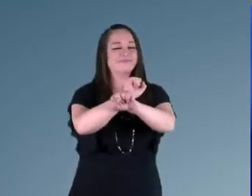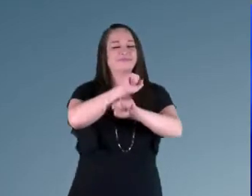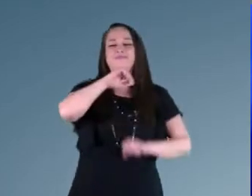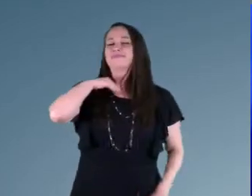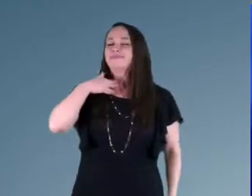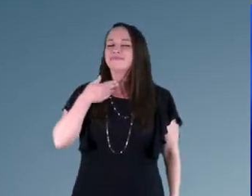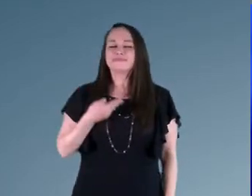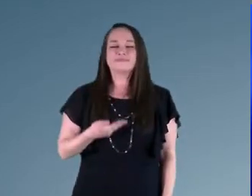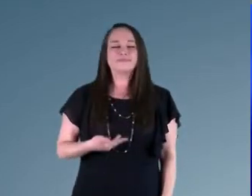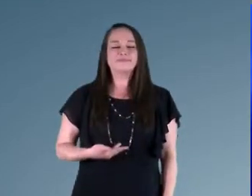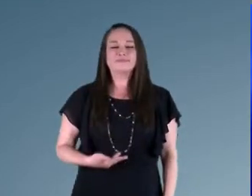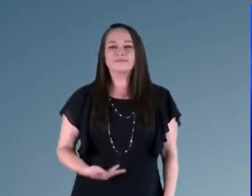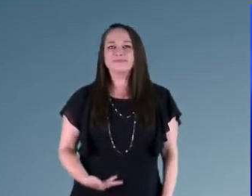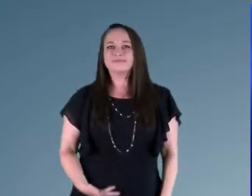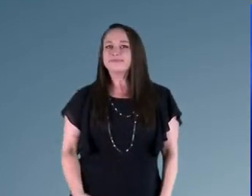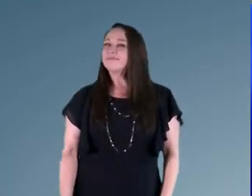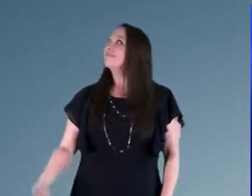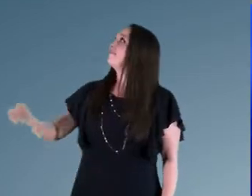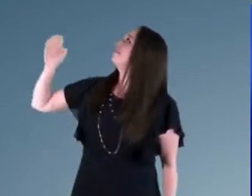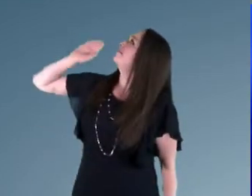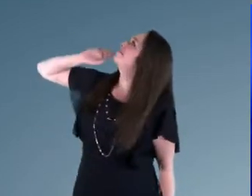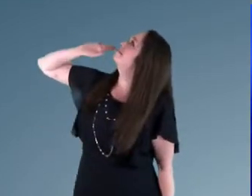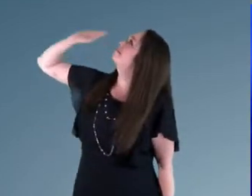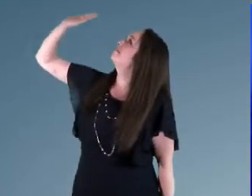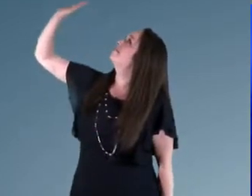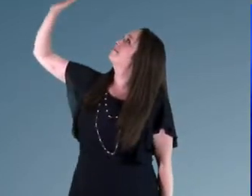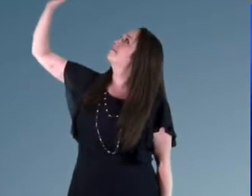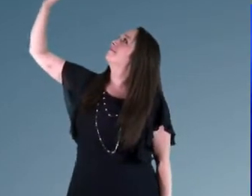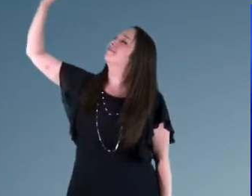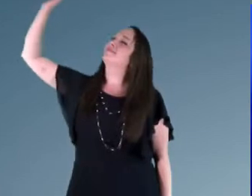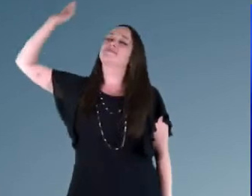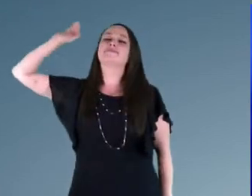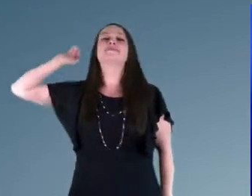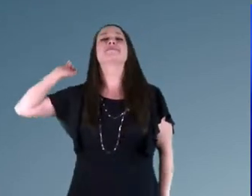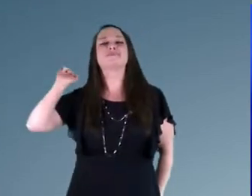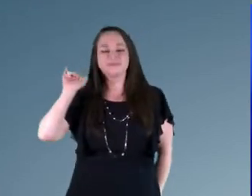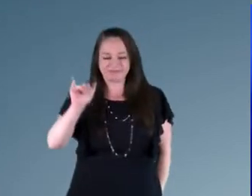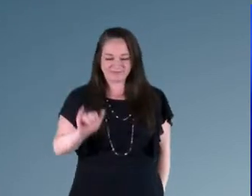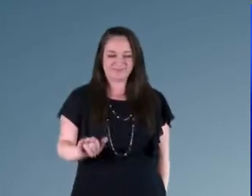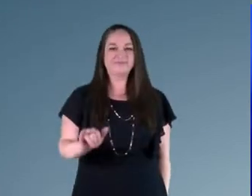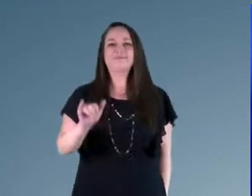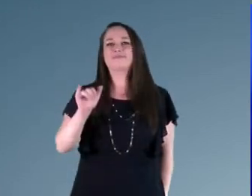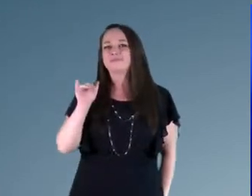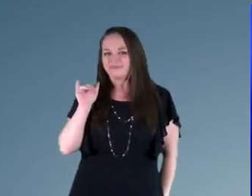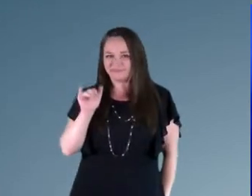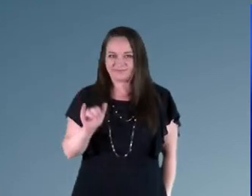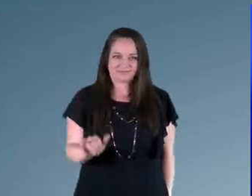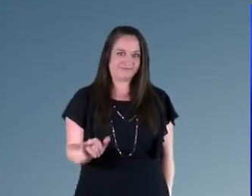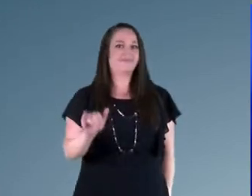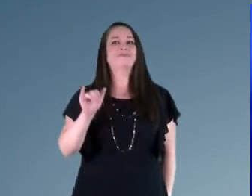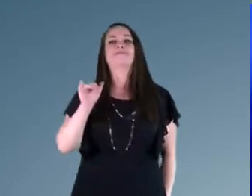I'm a child of God, yes I am.